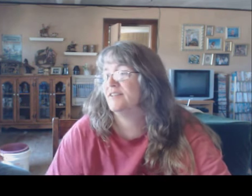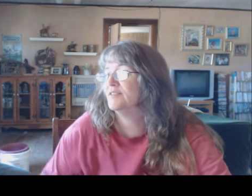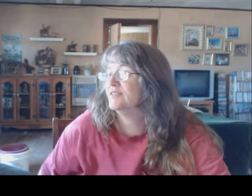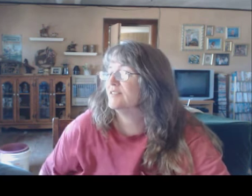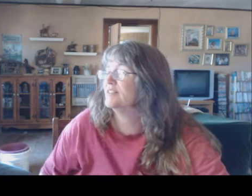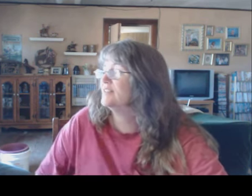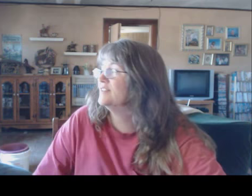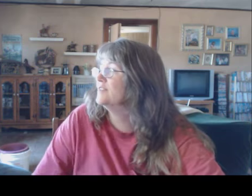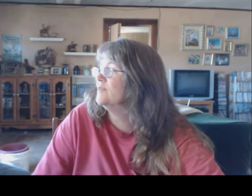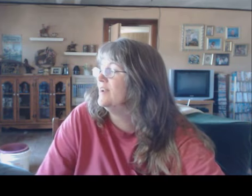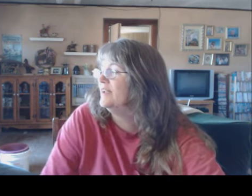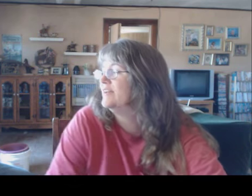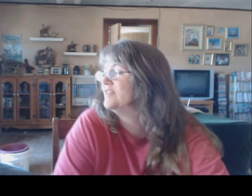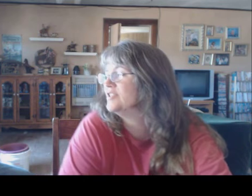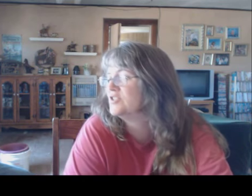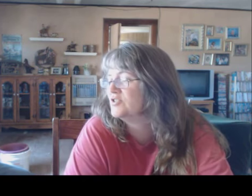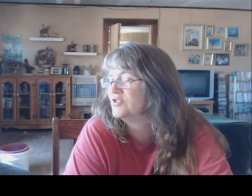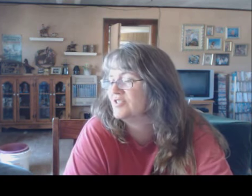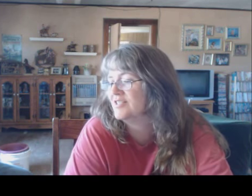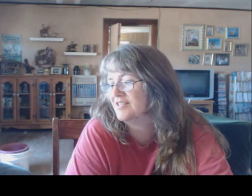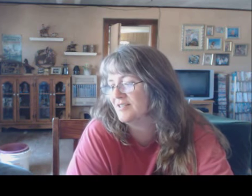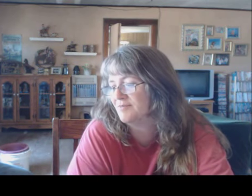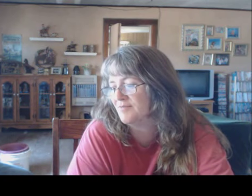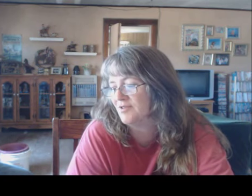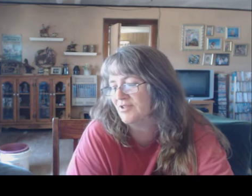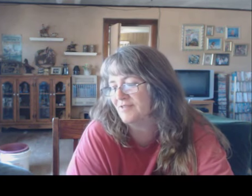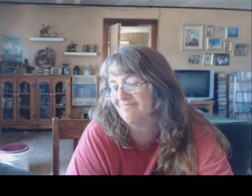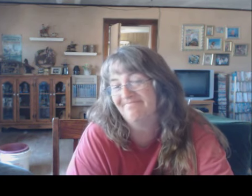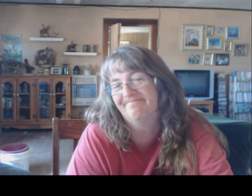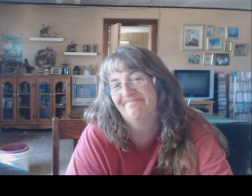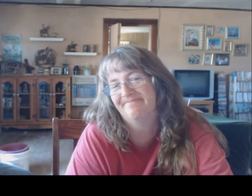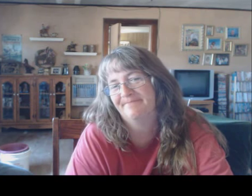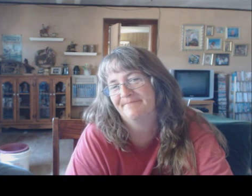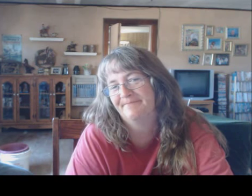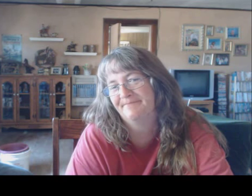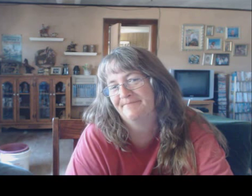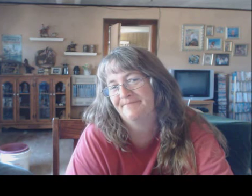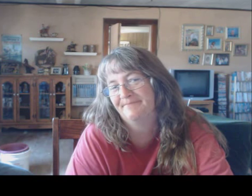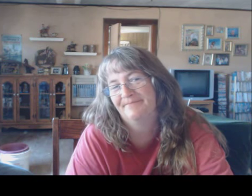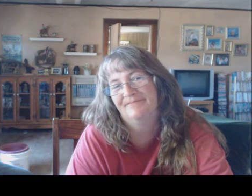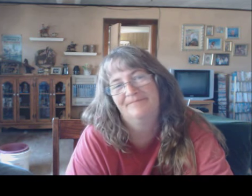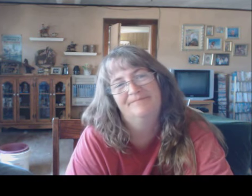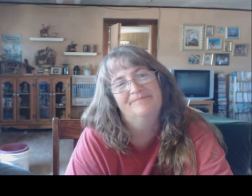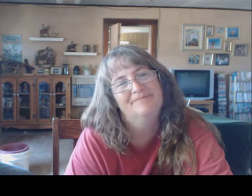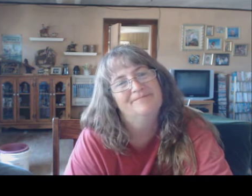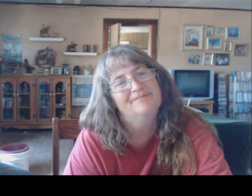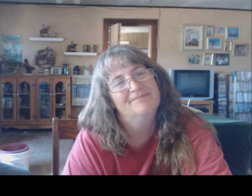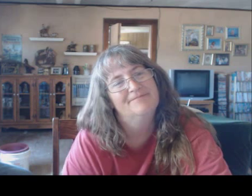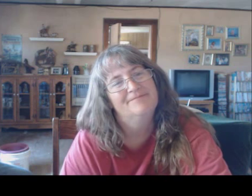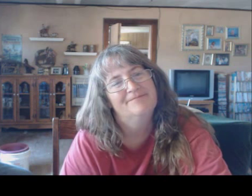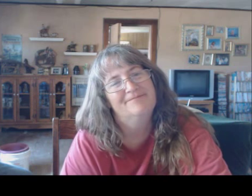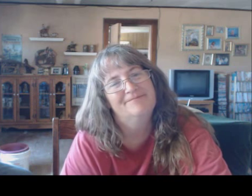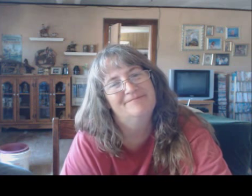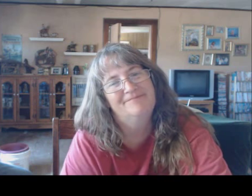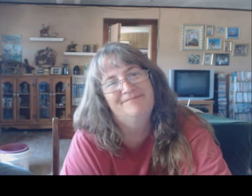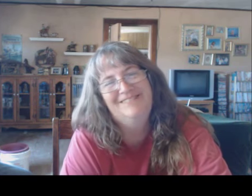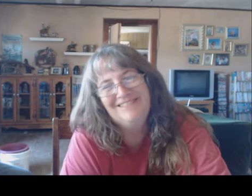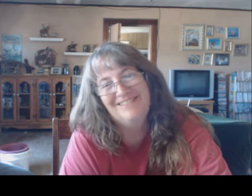And... Why did I have issues getting them loaded? I don't know why. They're just a little baby. They just want a